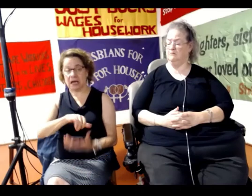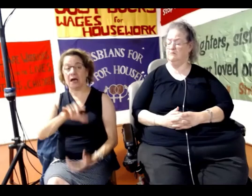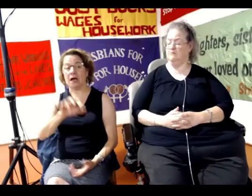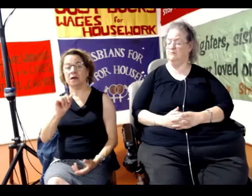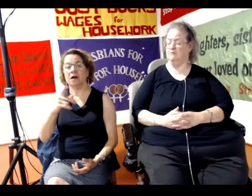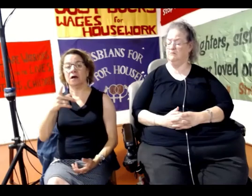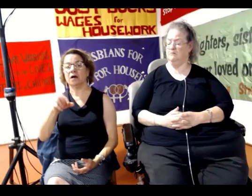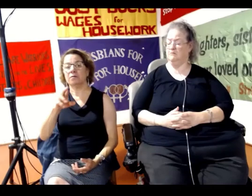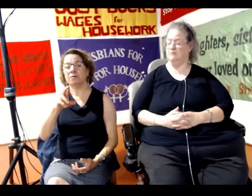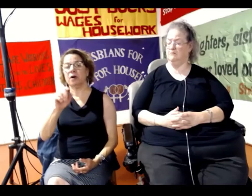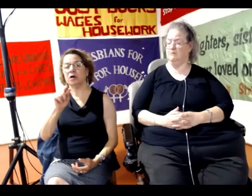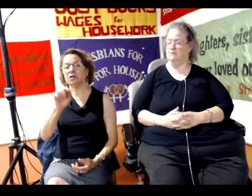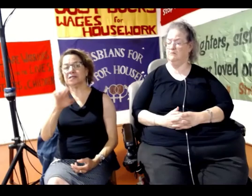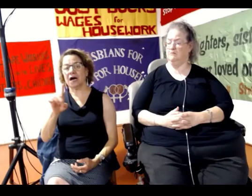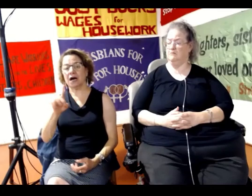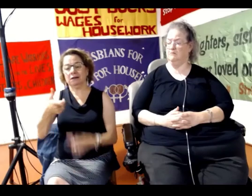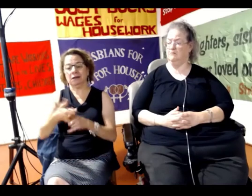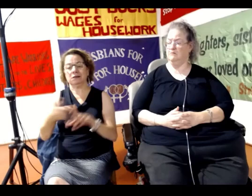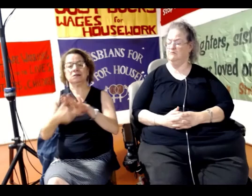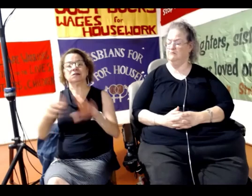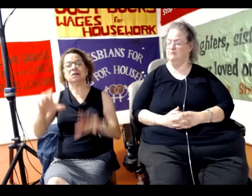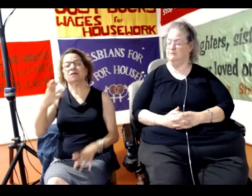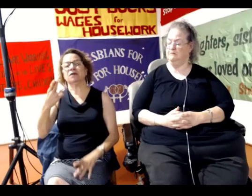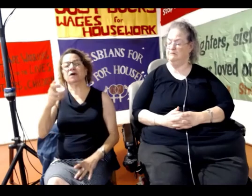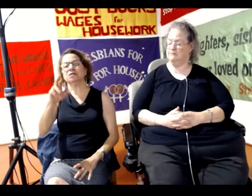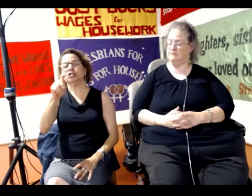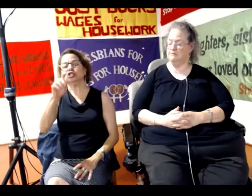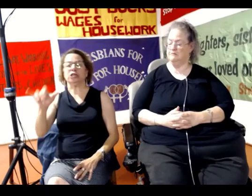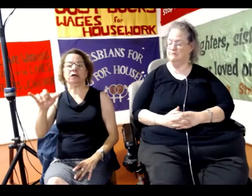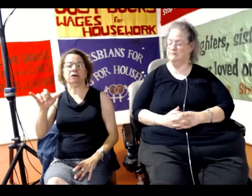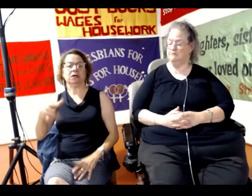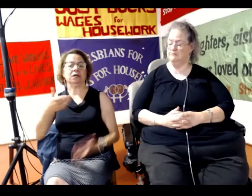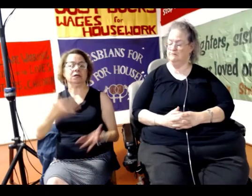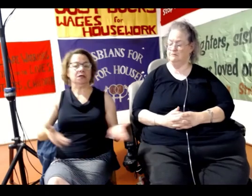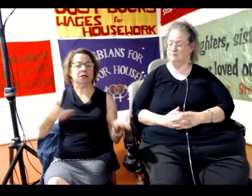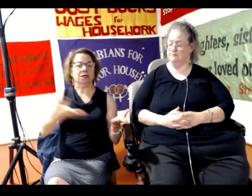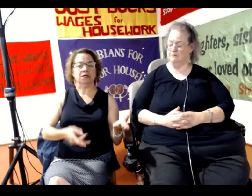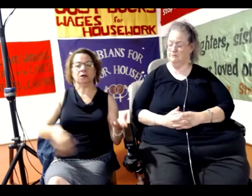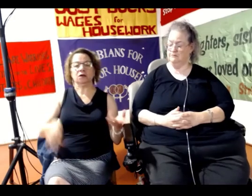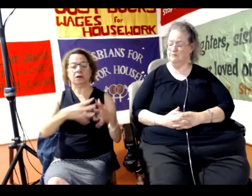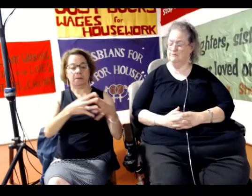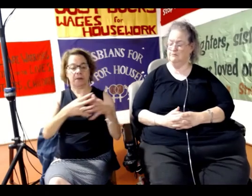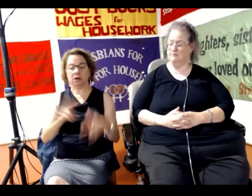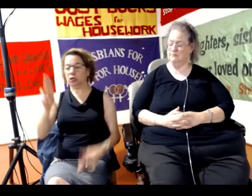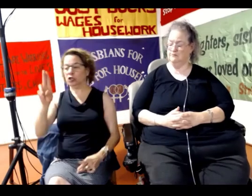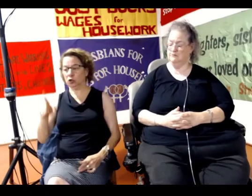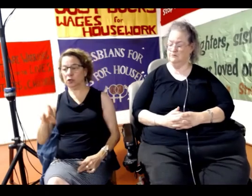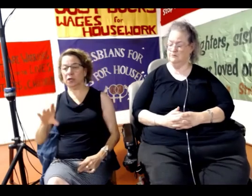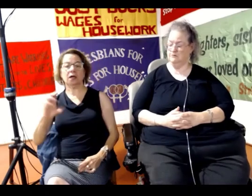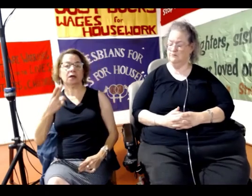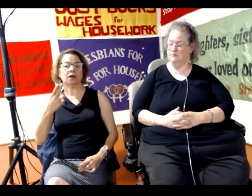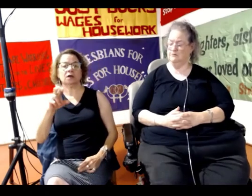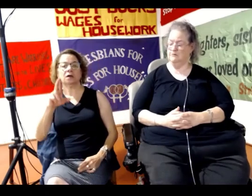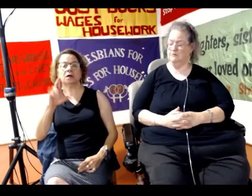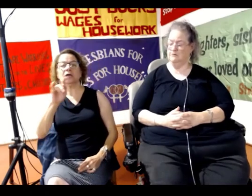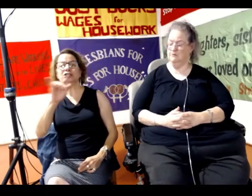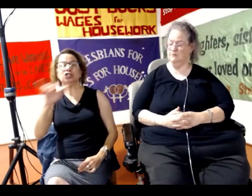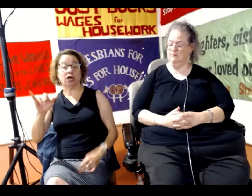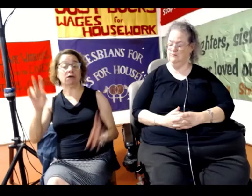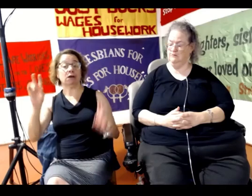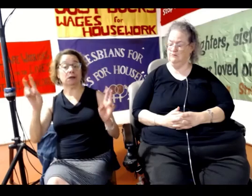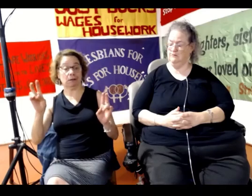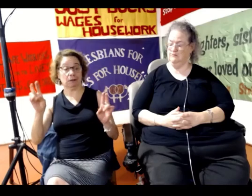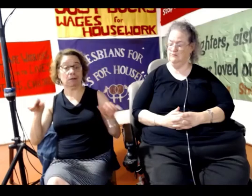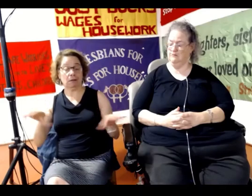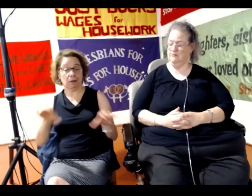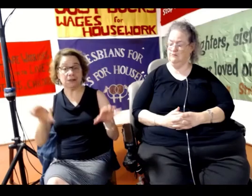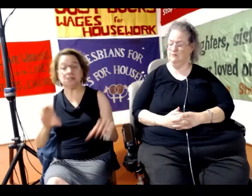charity. Can you believe it is a charity here and in the UK and in other places in the world? It's a charity that commits